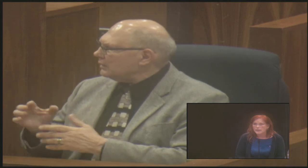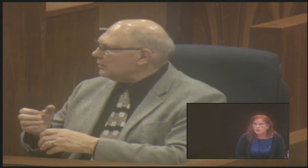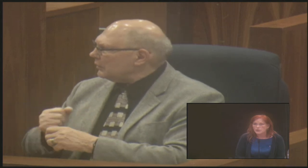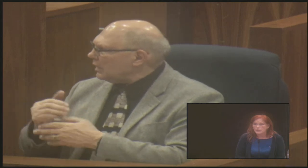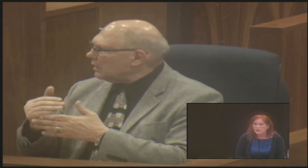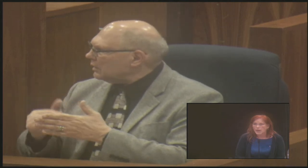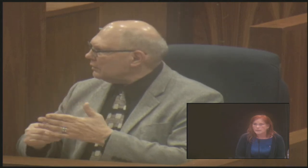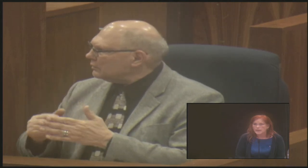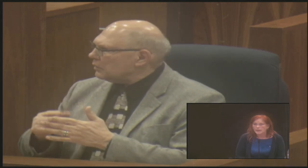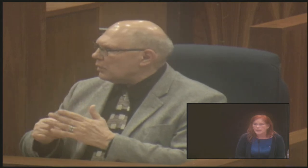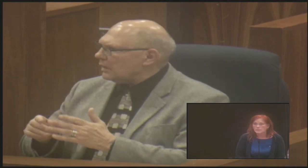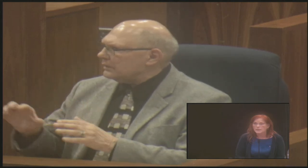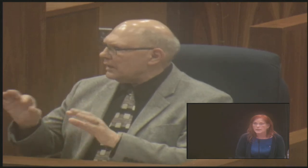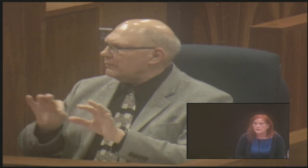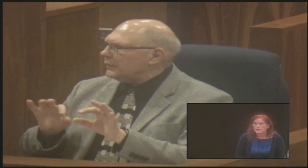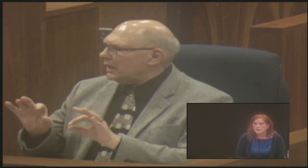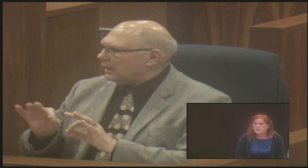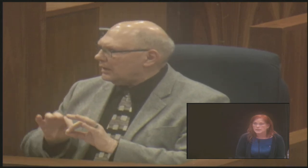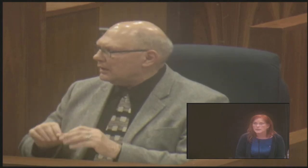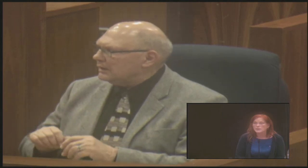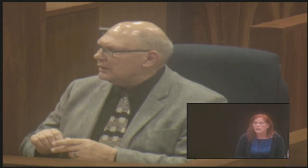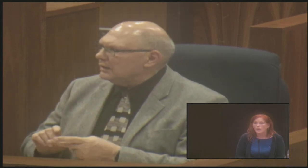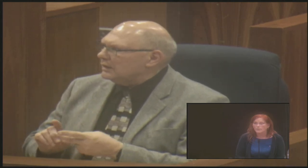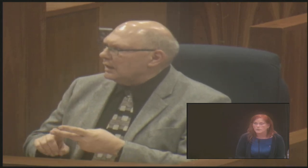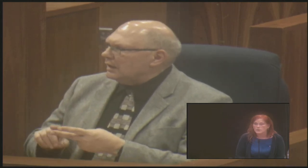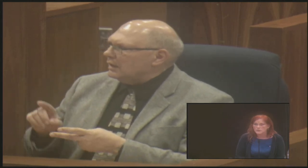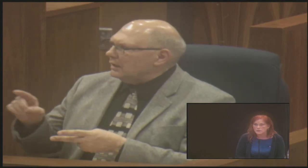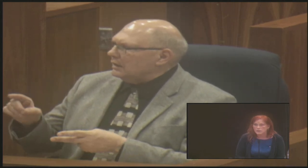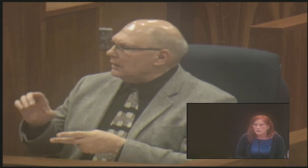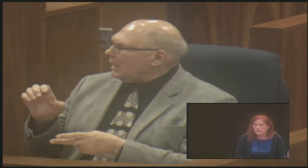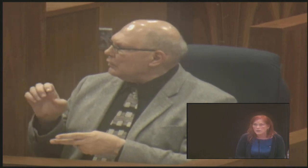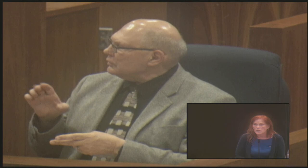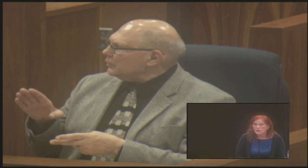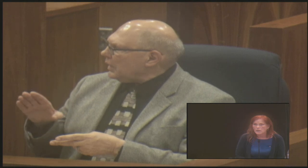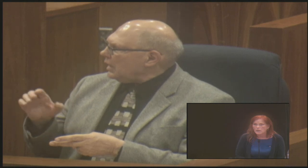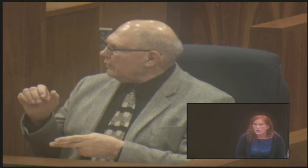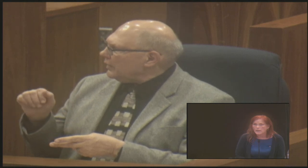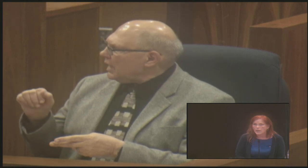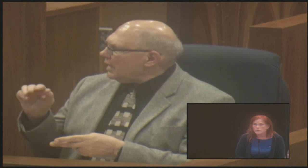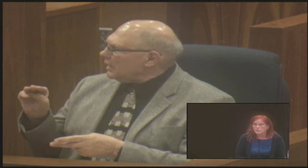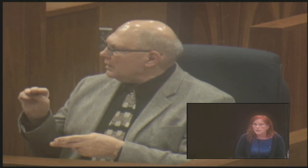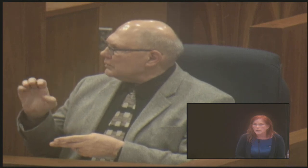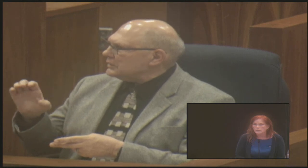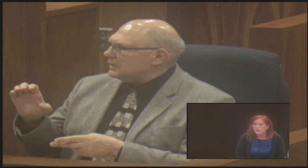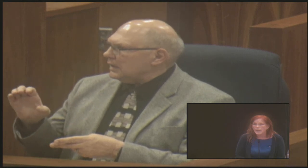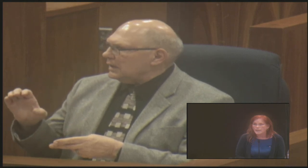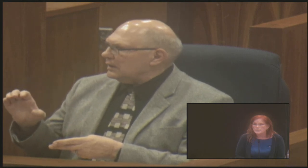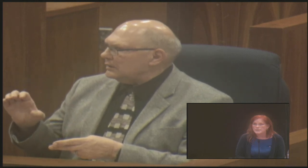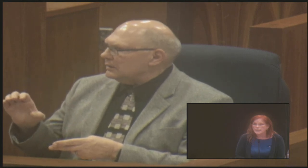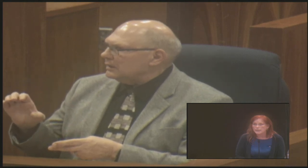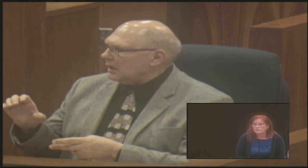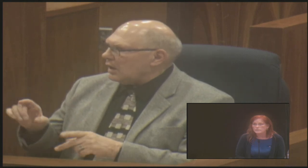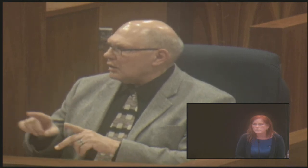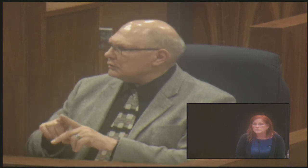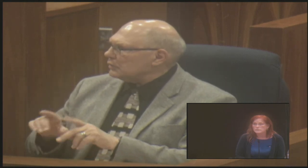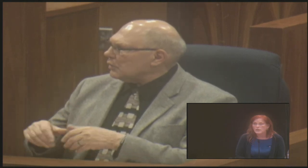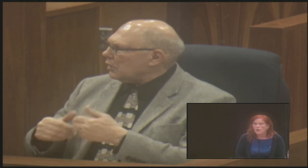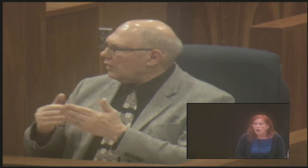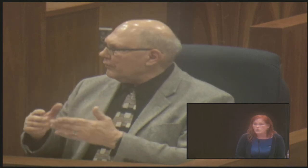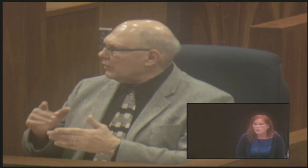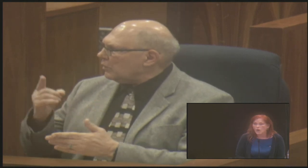And so you can contact them to get the list list of options. Uh, Council Bluff AMC